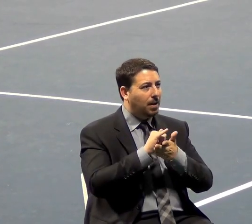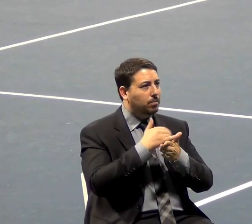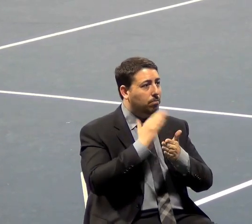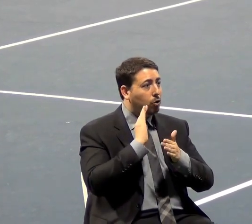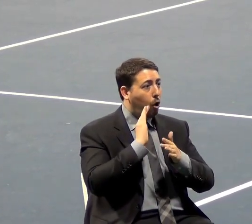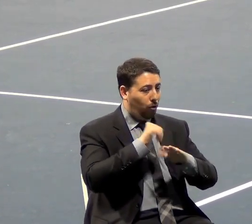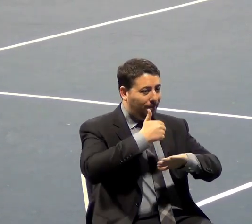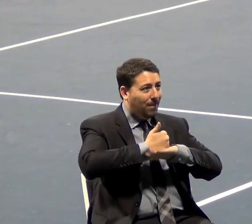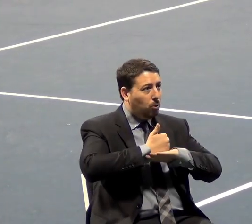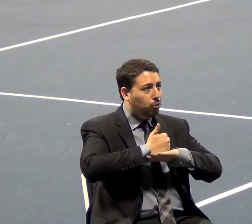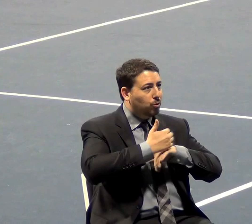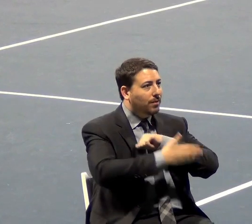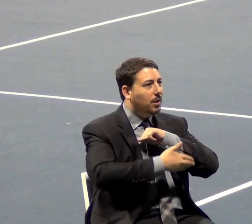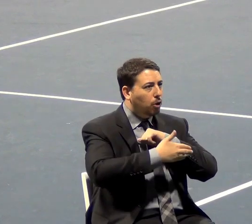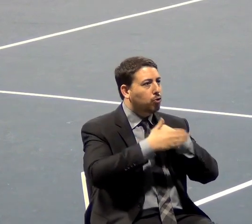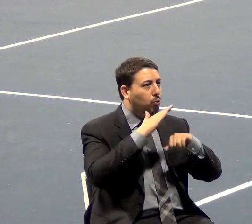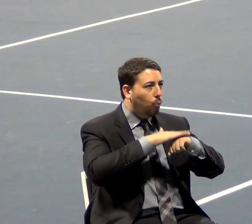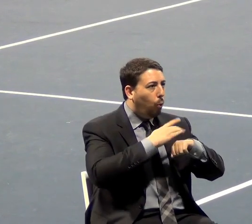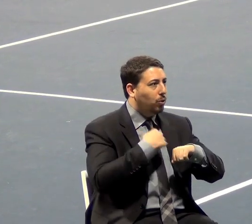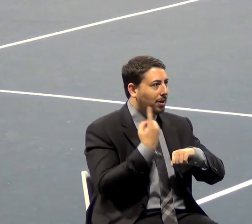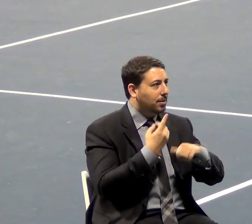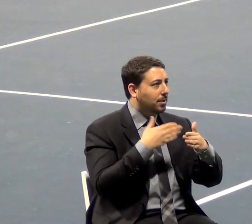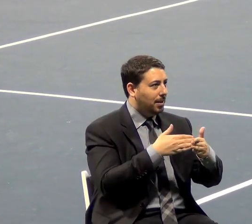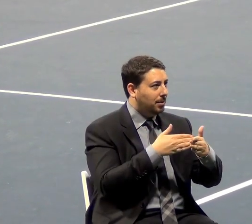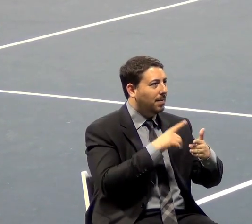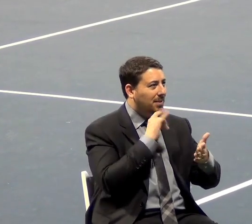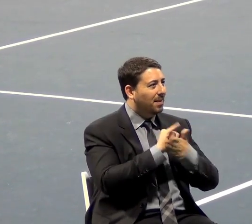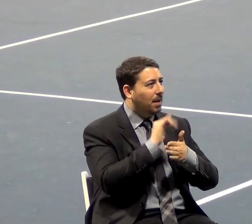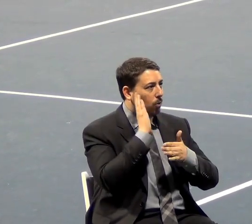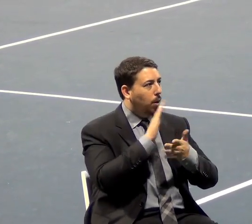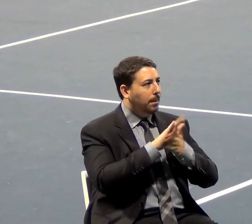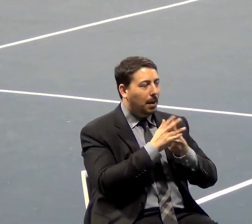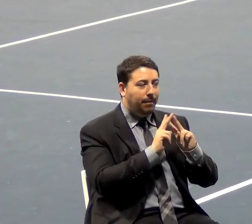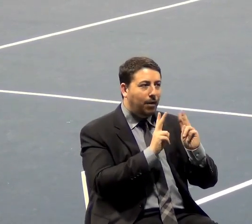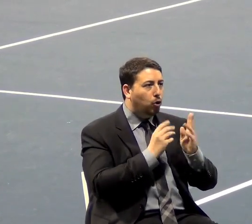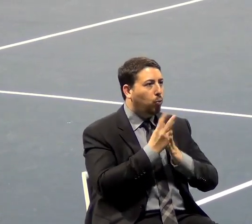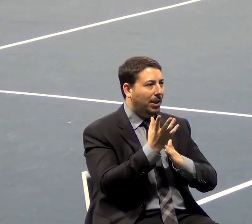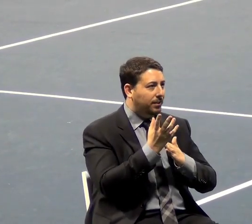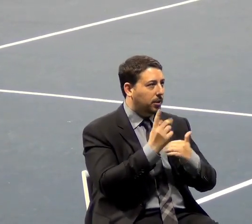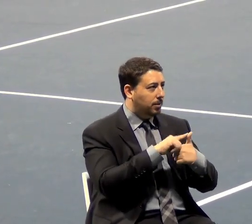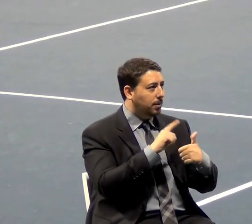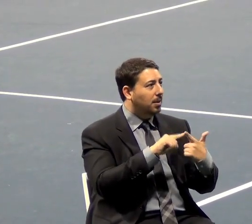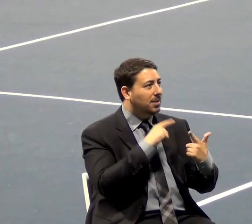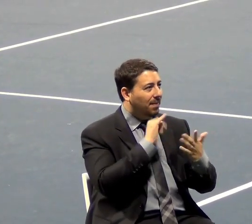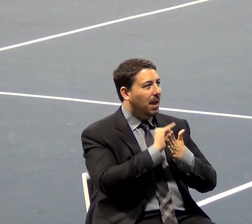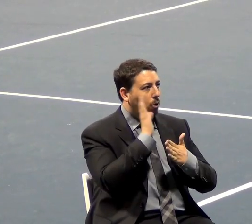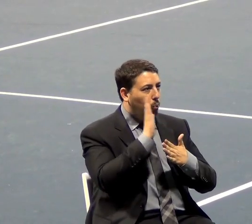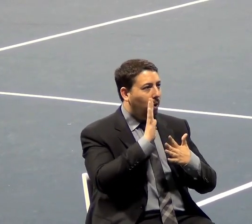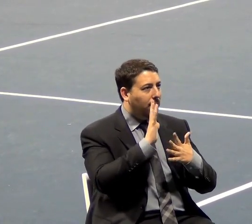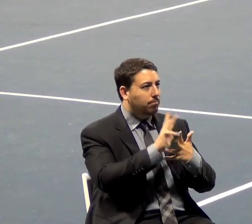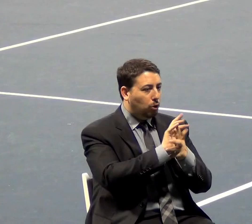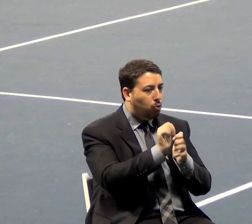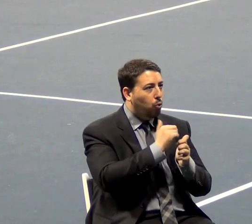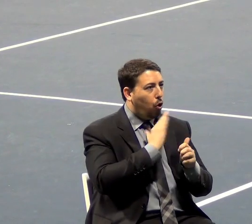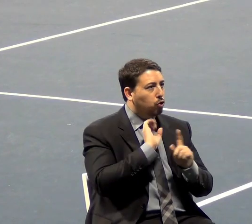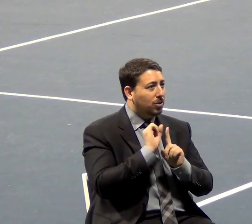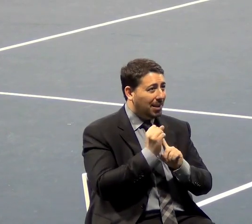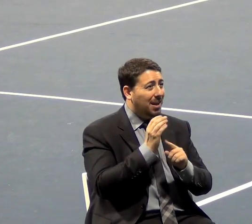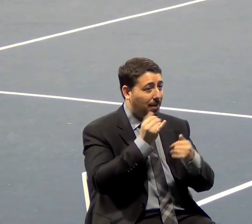because they claim this would become very wasteful and it would erode the society and finally that society would self